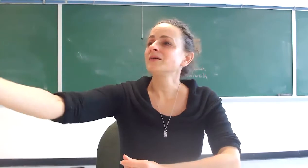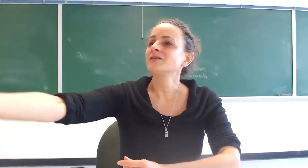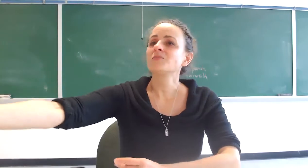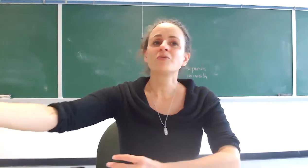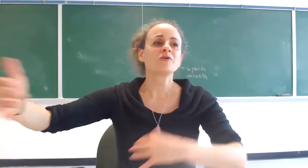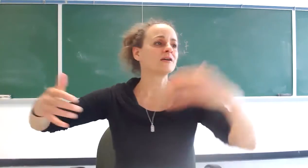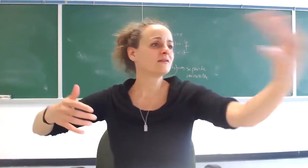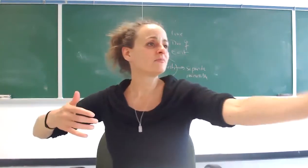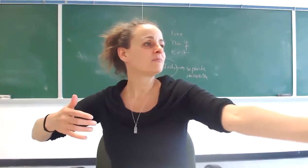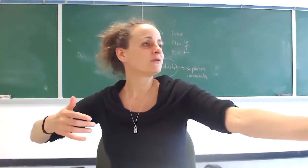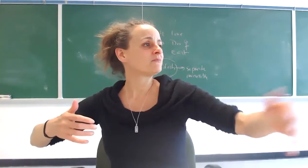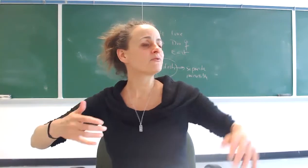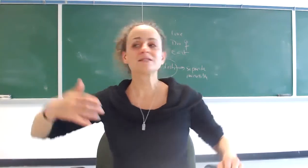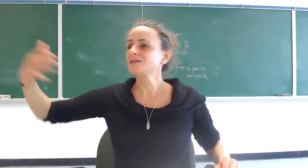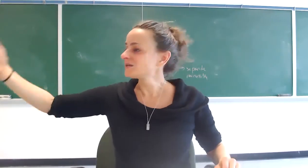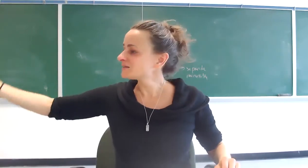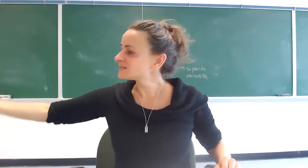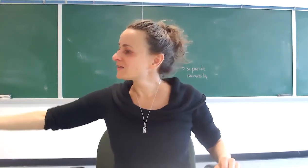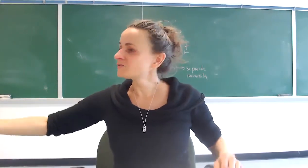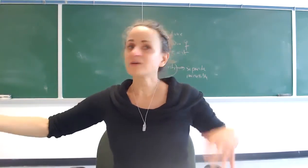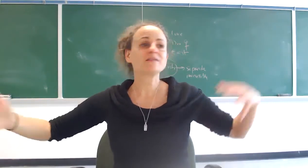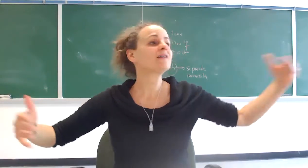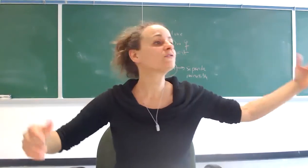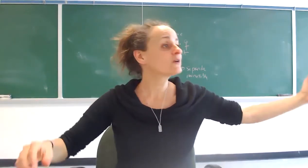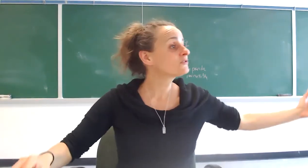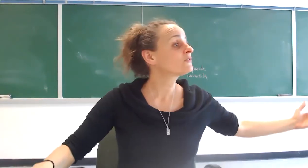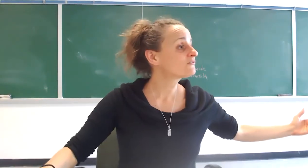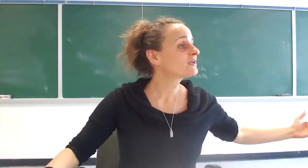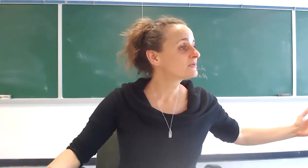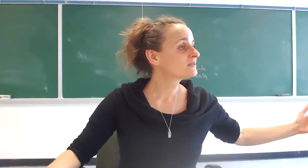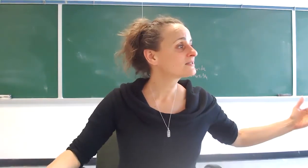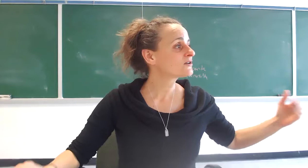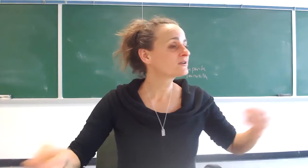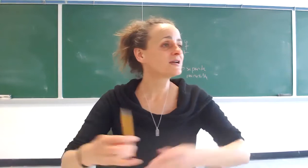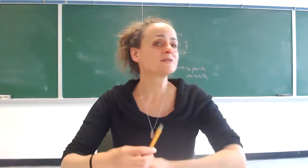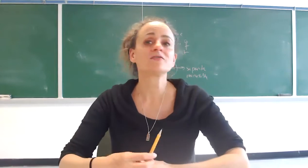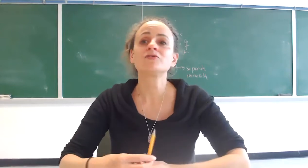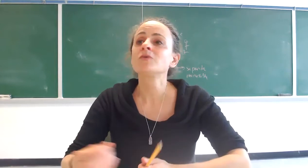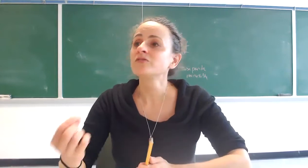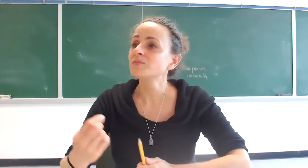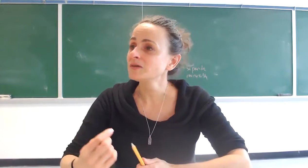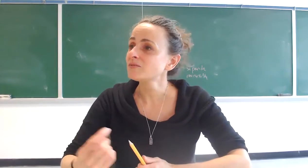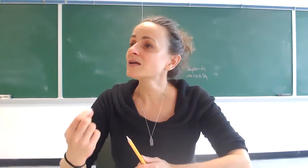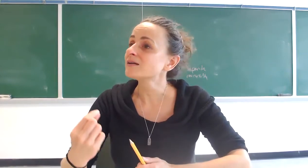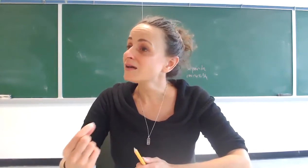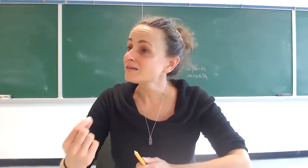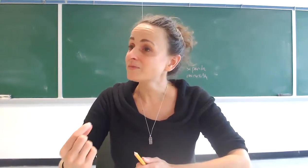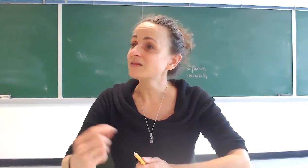in the poor in the people in prison in the downtrodden that is where you will find me in these dark times and if you want to be recognized as my